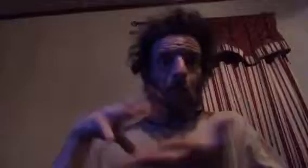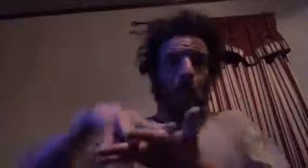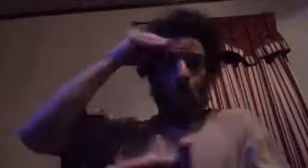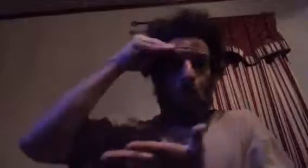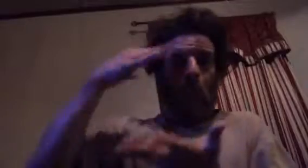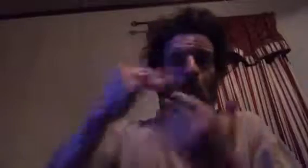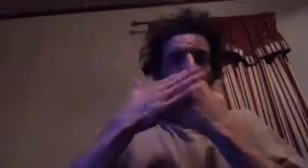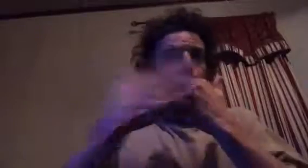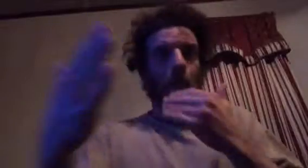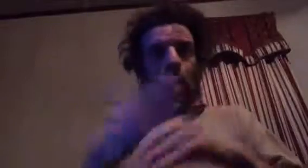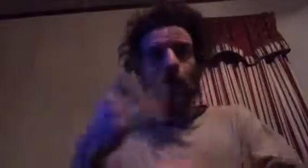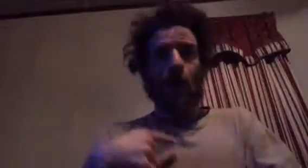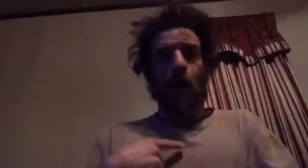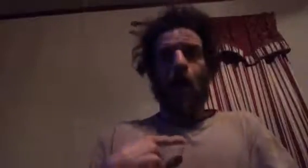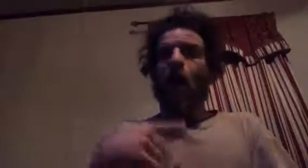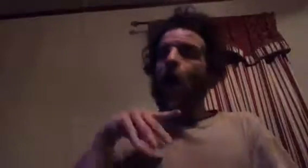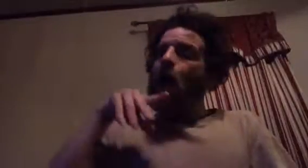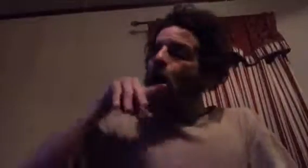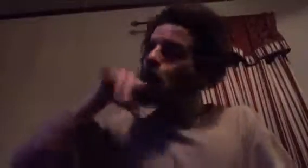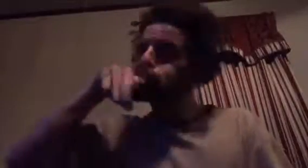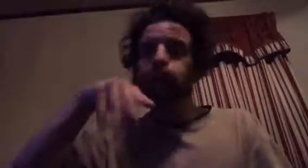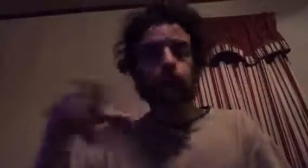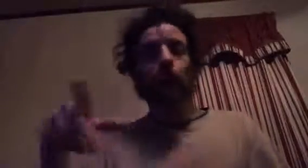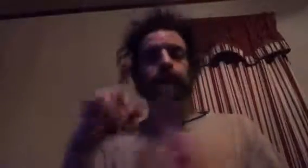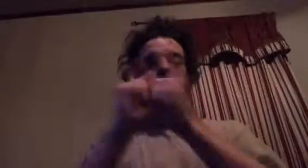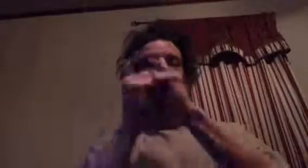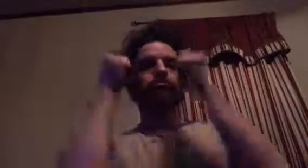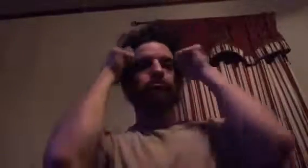I don't know.